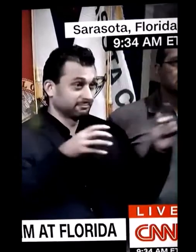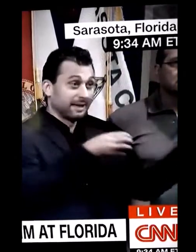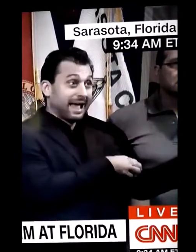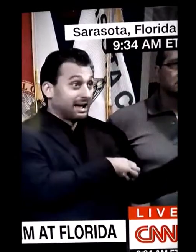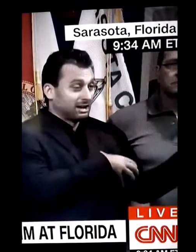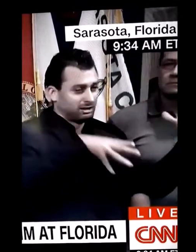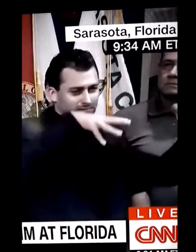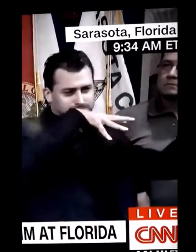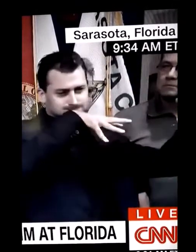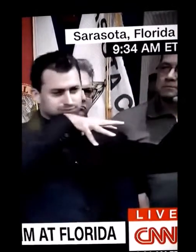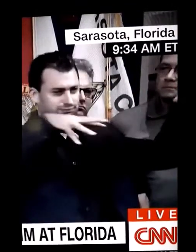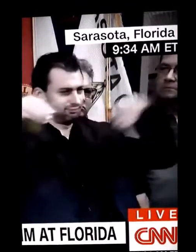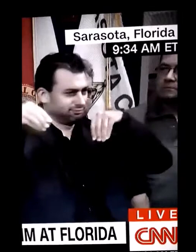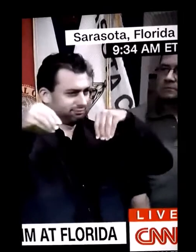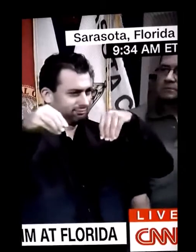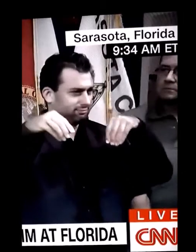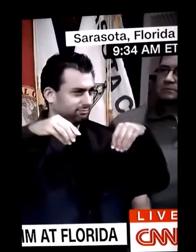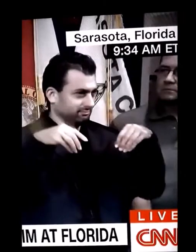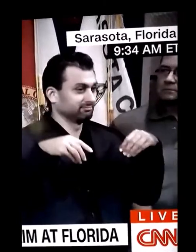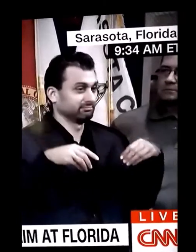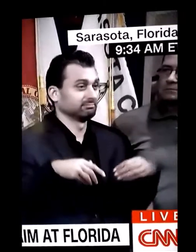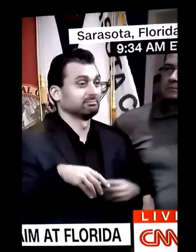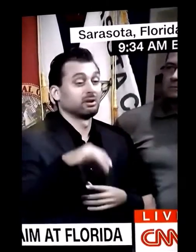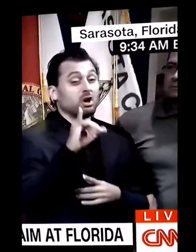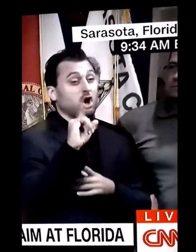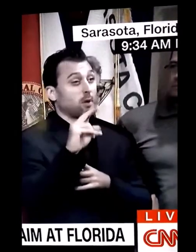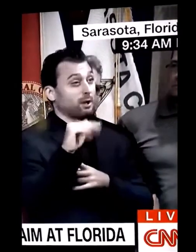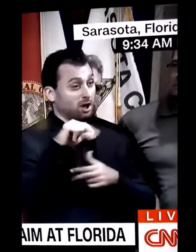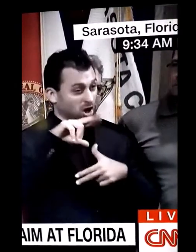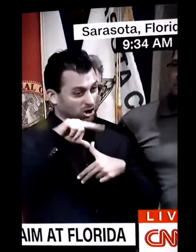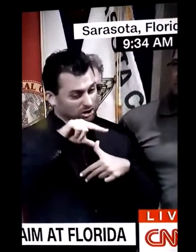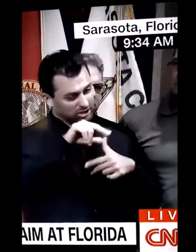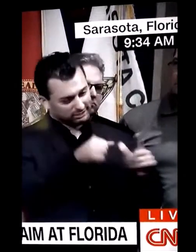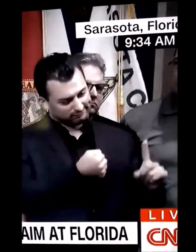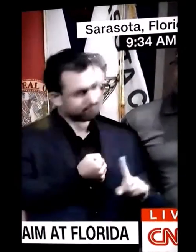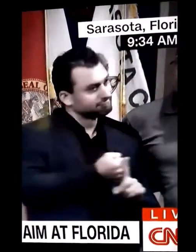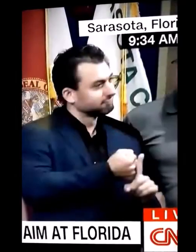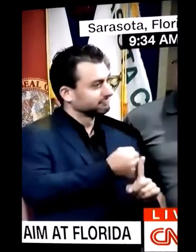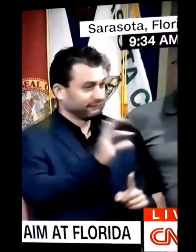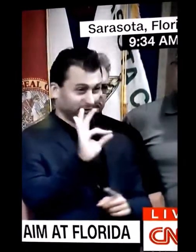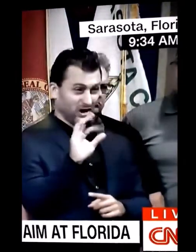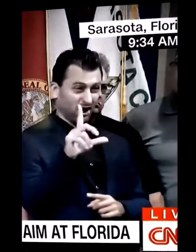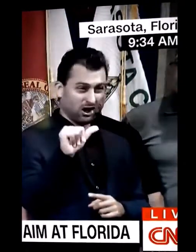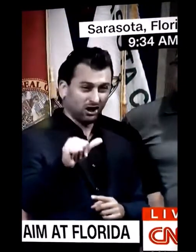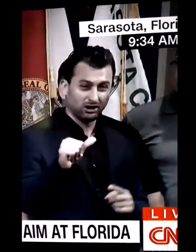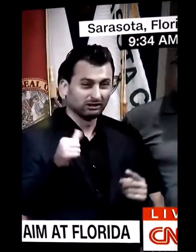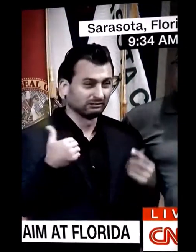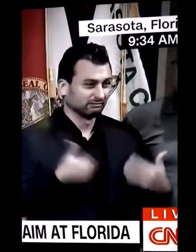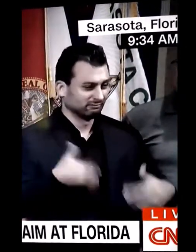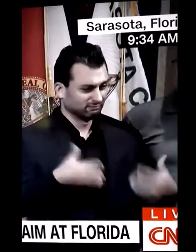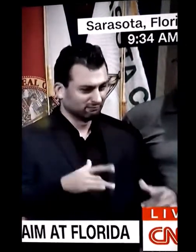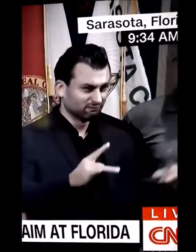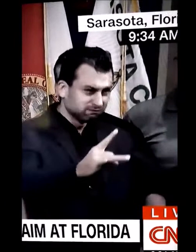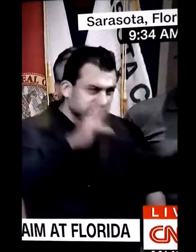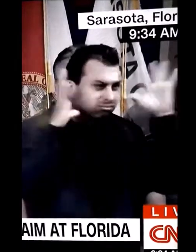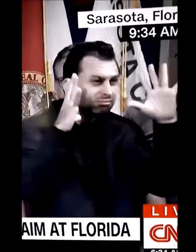BRAH! BBRRRR! Mmhmm! Dedele-dee-dee-le-ahm-boom! Ooh-dee, ooh-la-la-diggy diggy-boom!